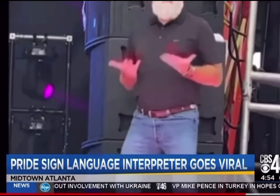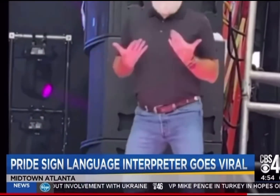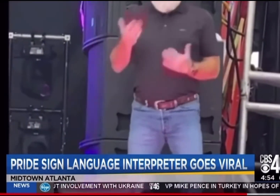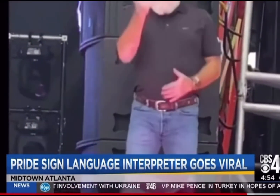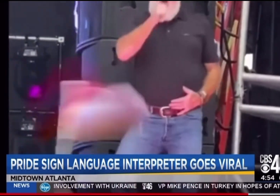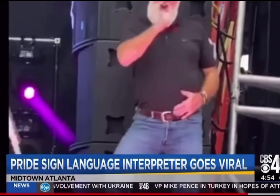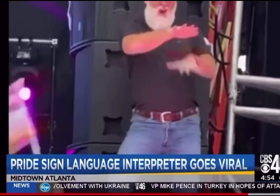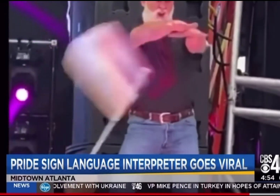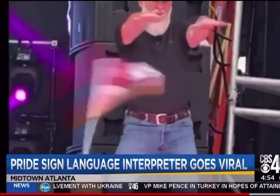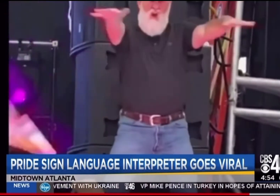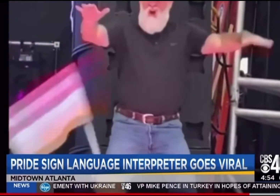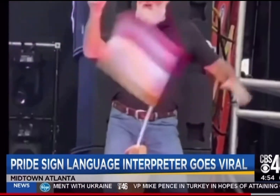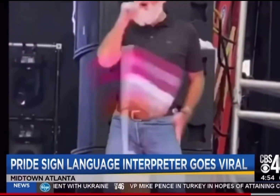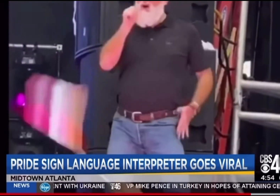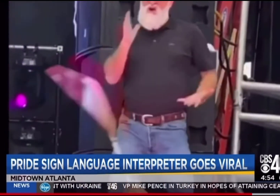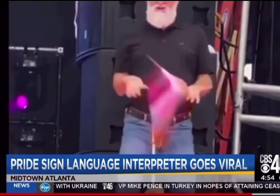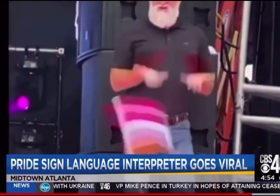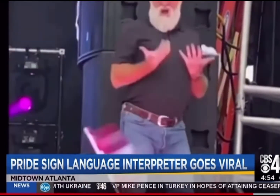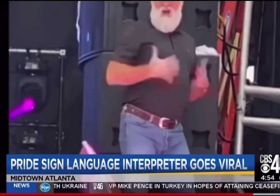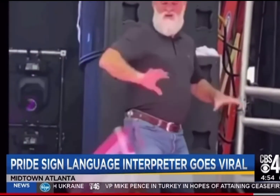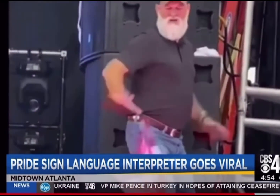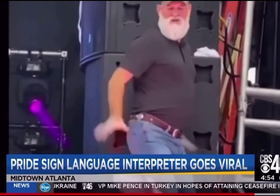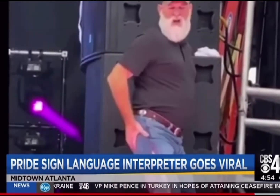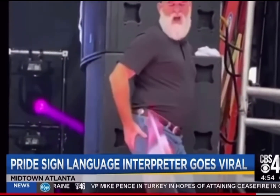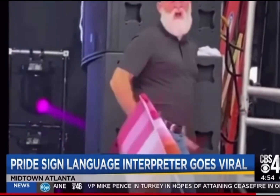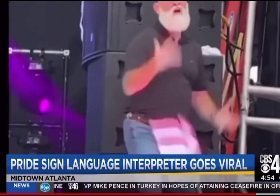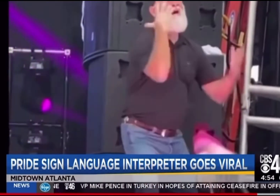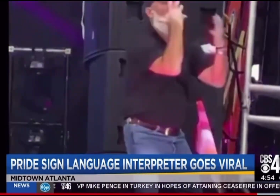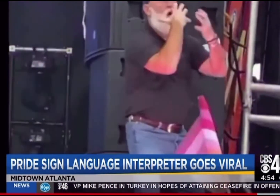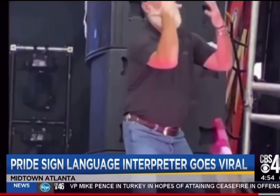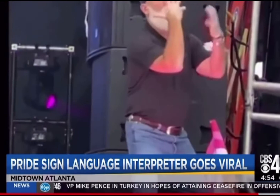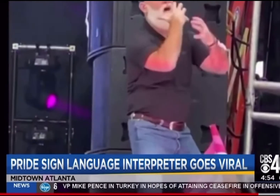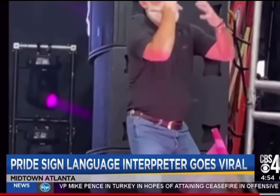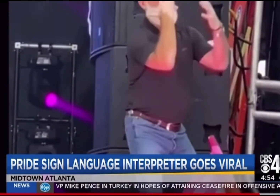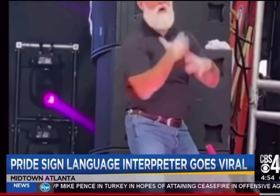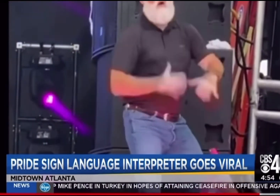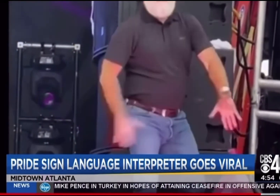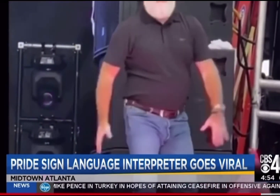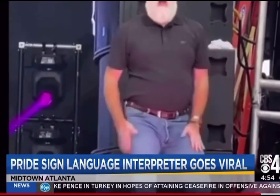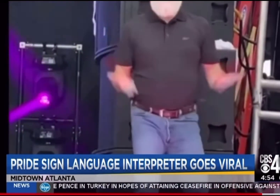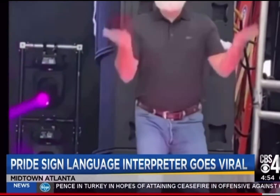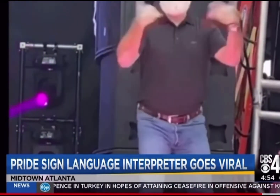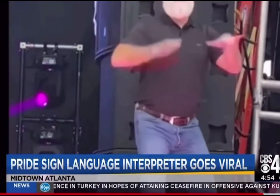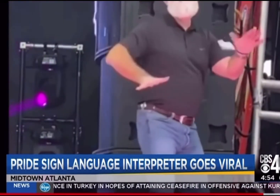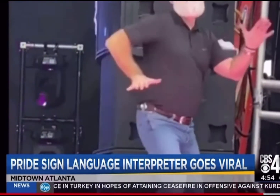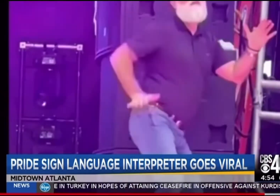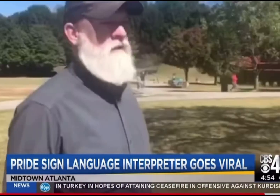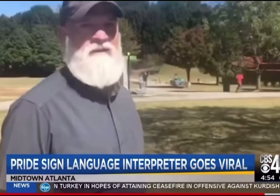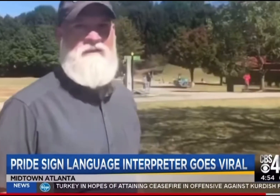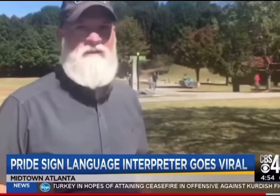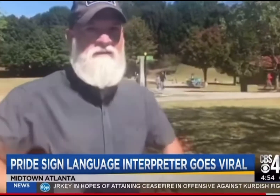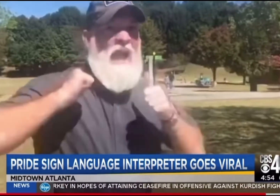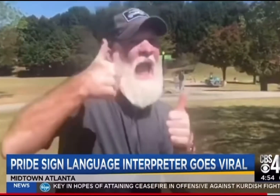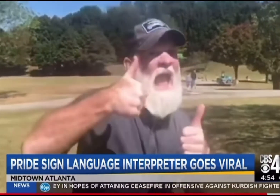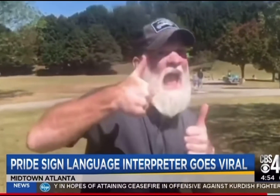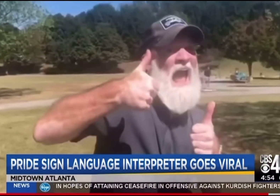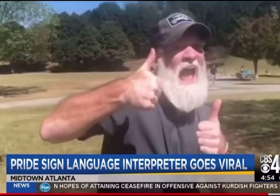than he ever expected, but considers it a blessing to represent his peers and ensure the deaf audience is just as included and into the